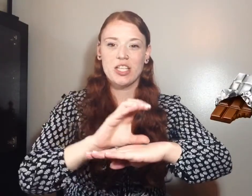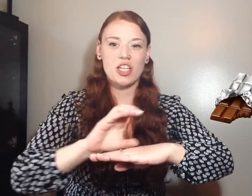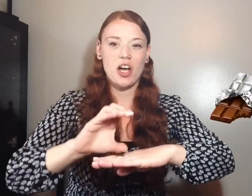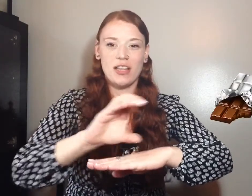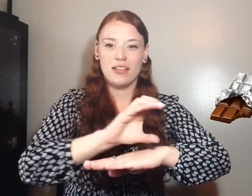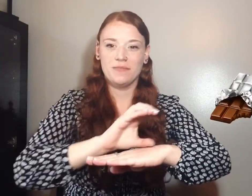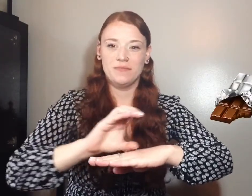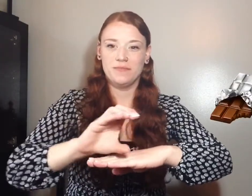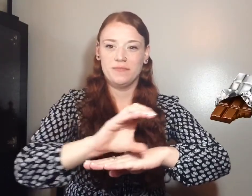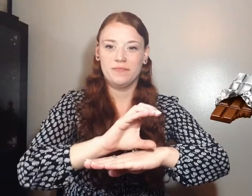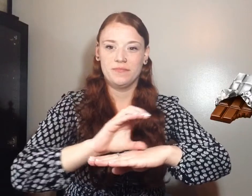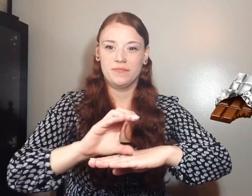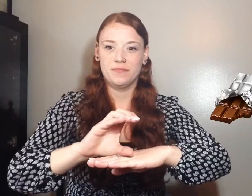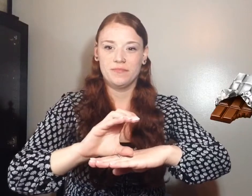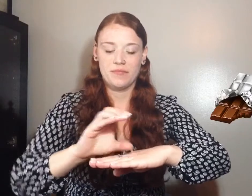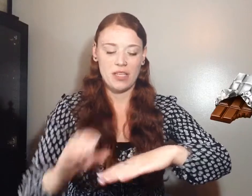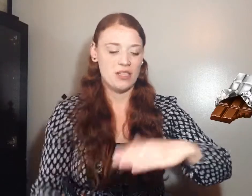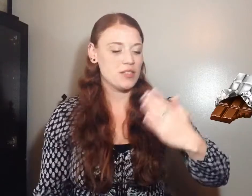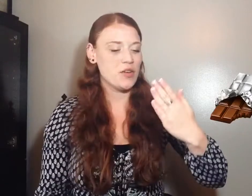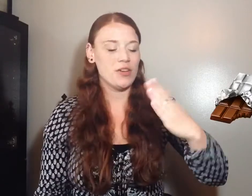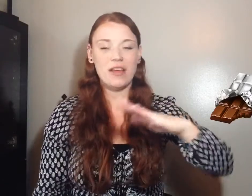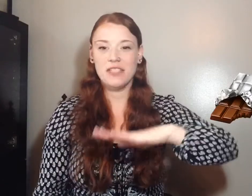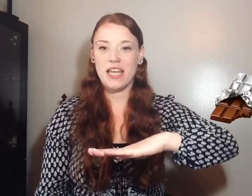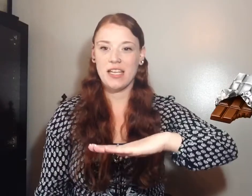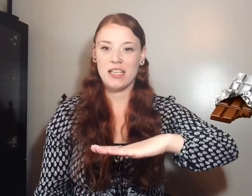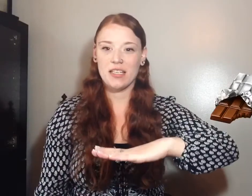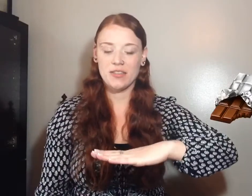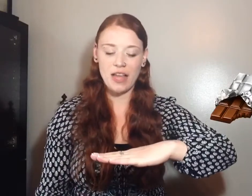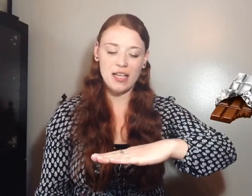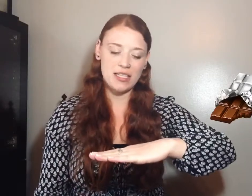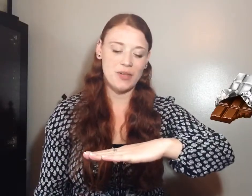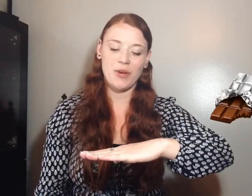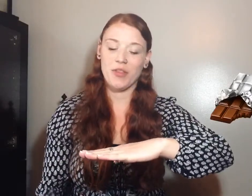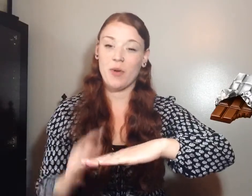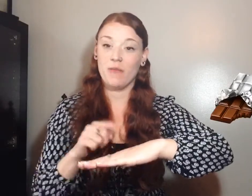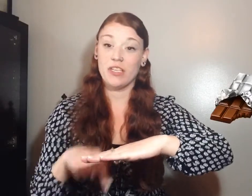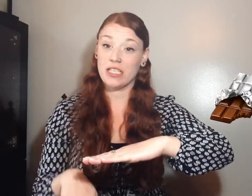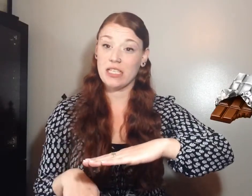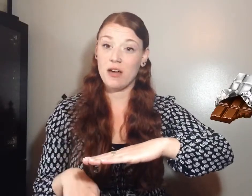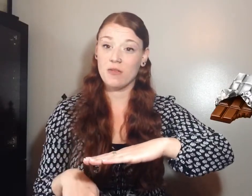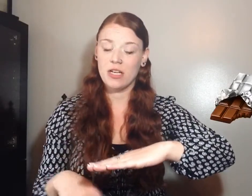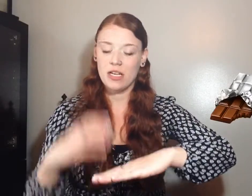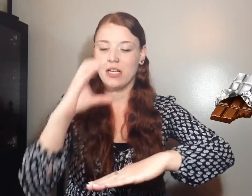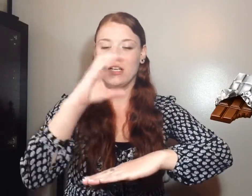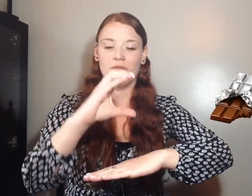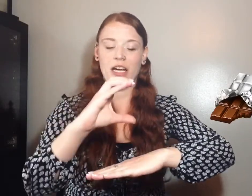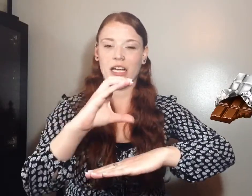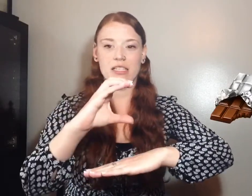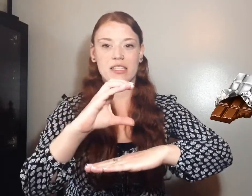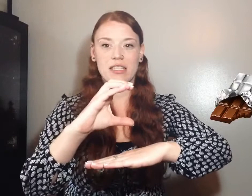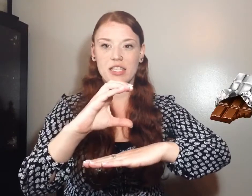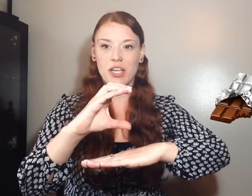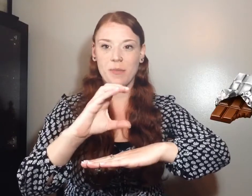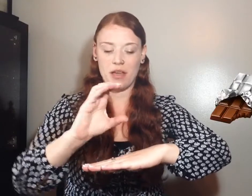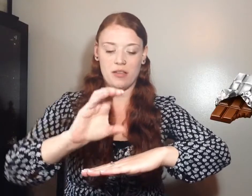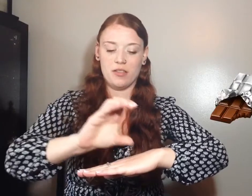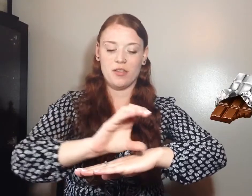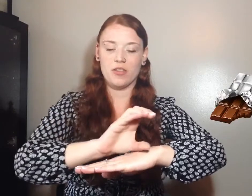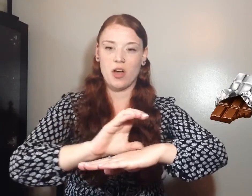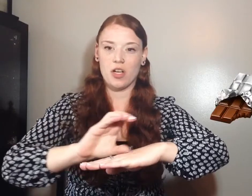Chocolate. So your left hand is flat with the palm facing down. Right hand is a C shape and it circles on